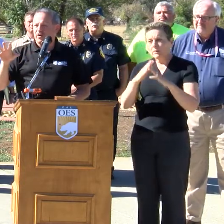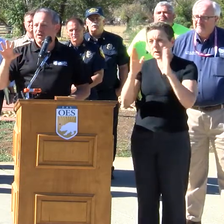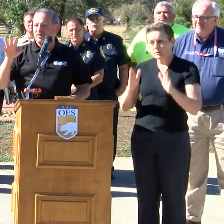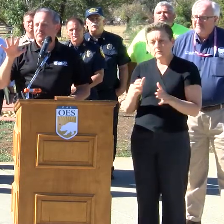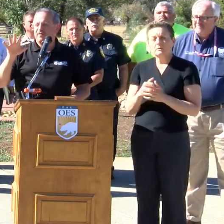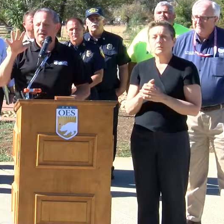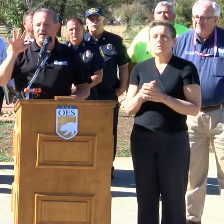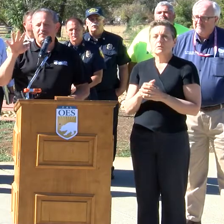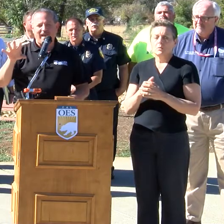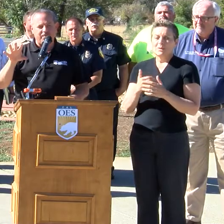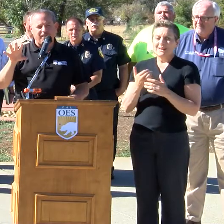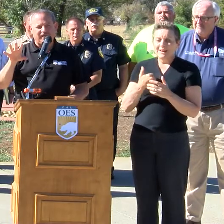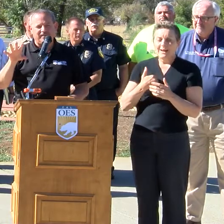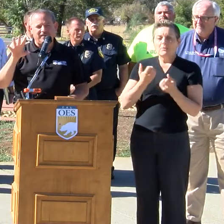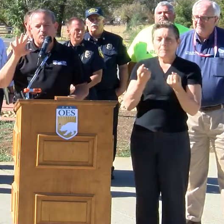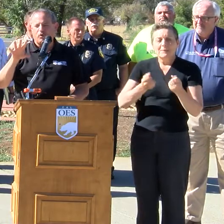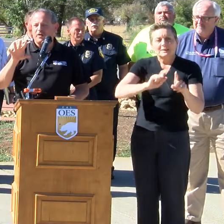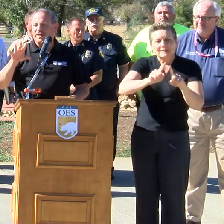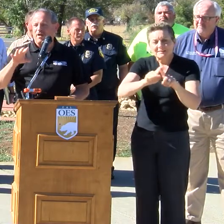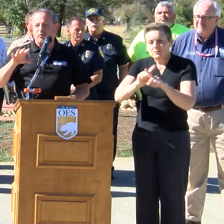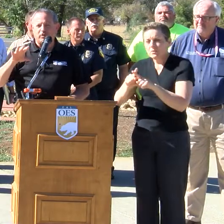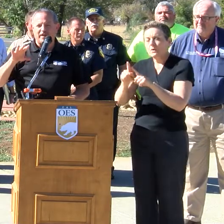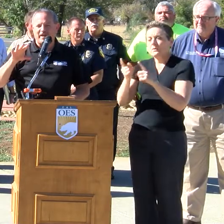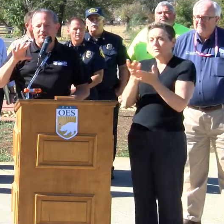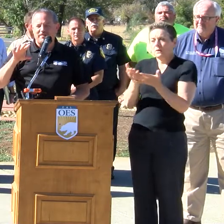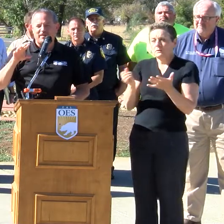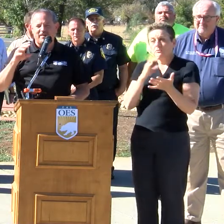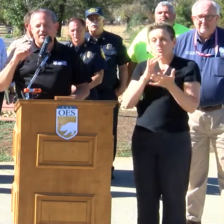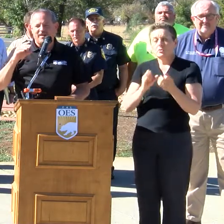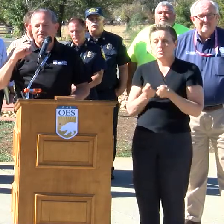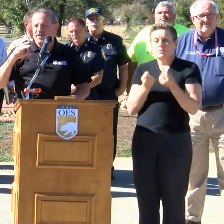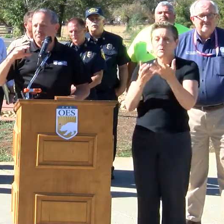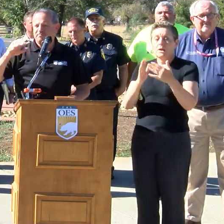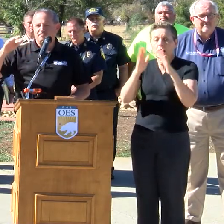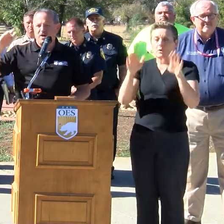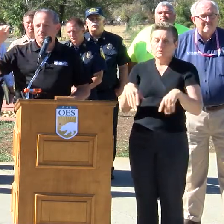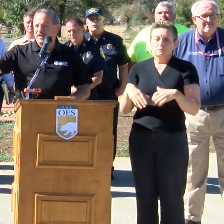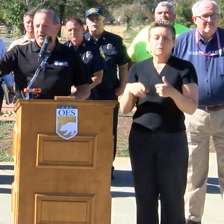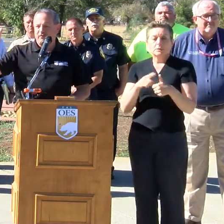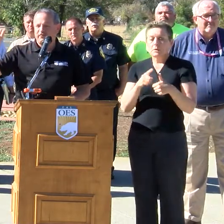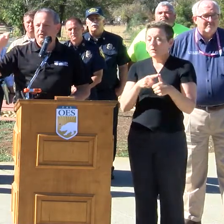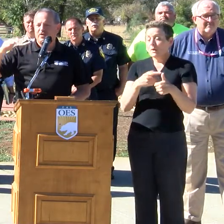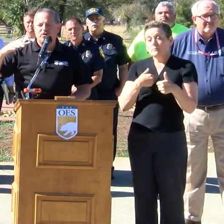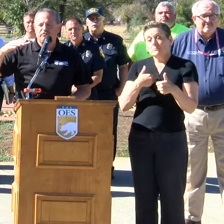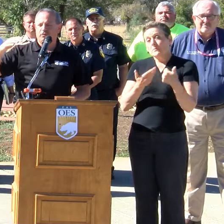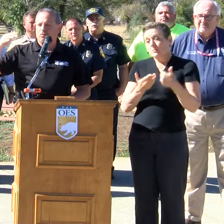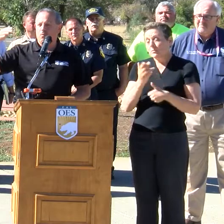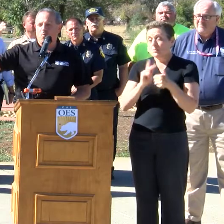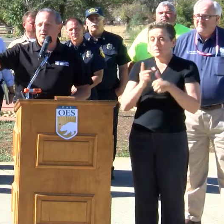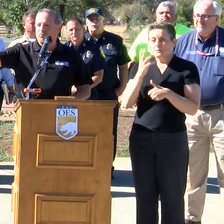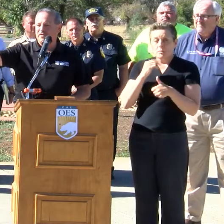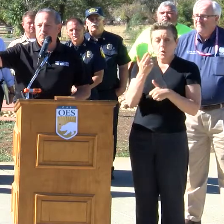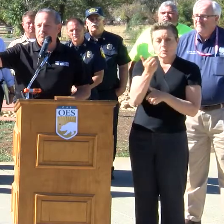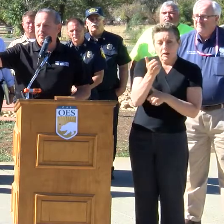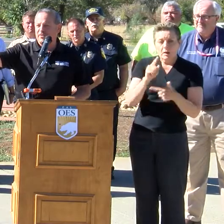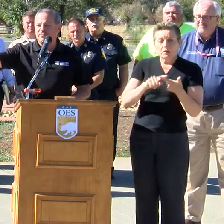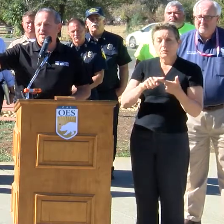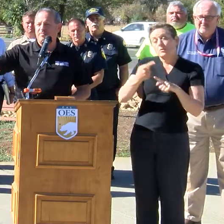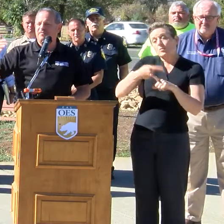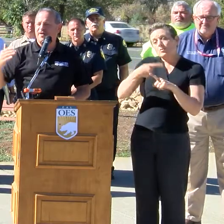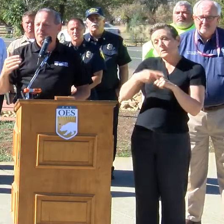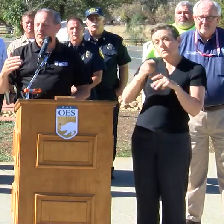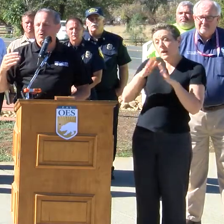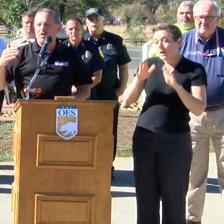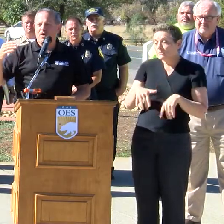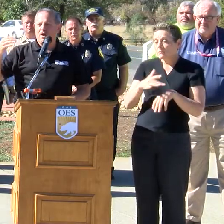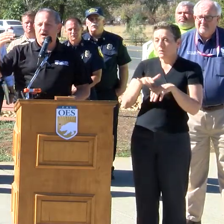patchwork of capability that we're looking at. We're looking at everything from hotels to what rental properties